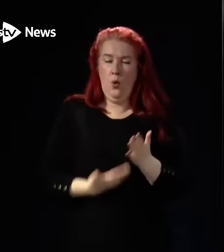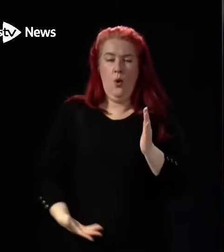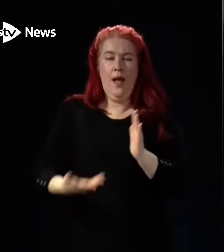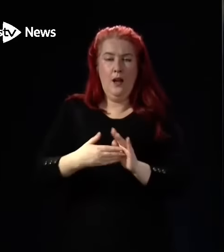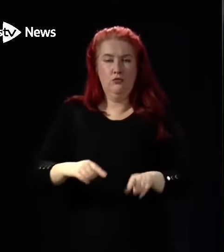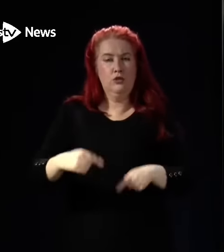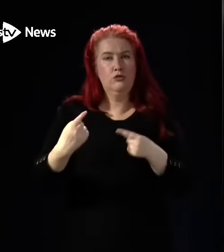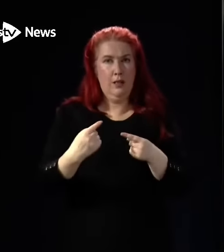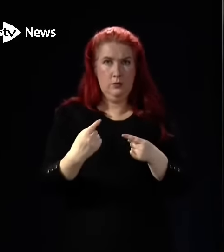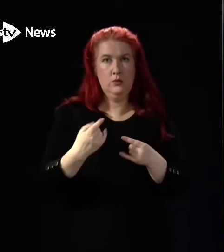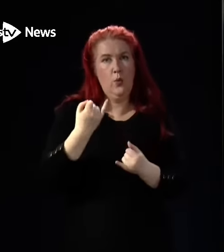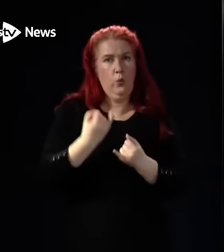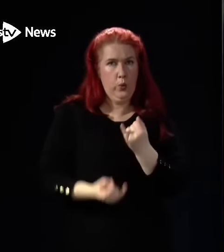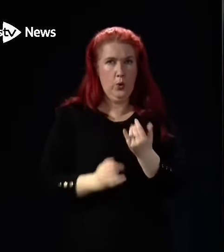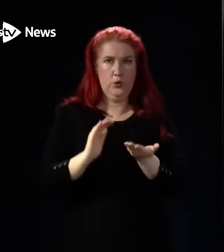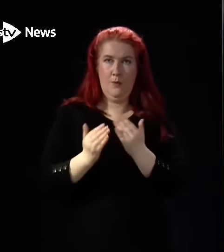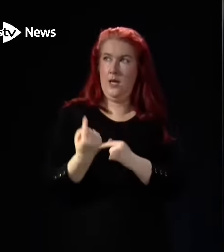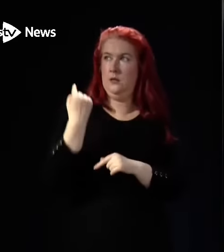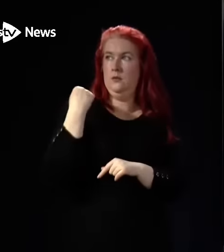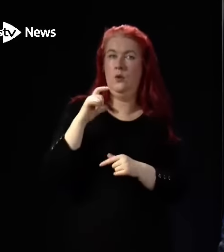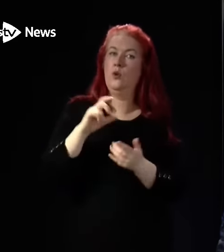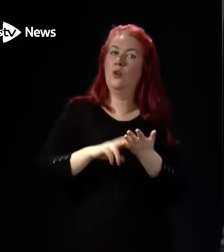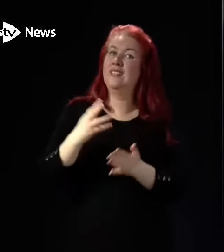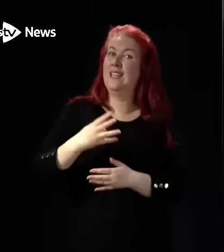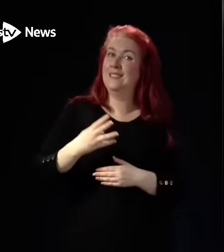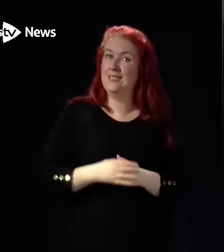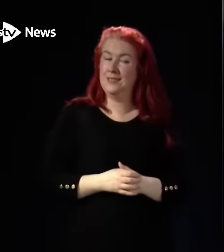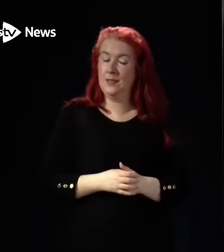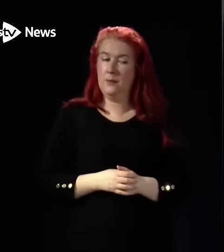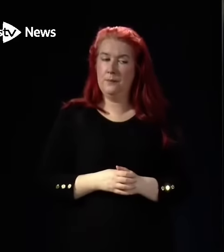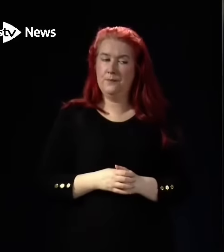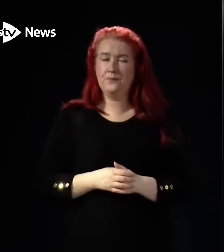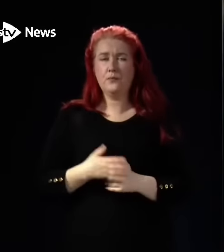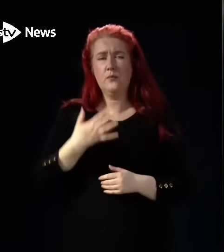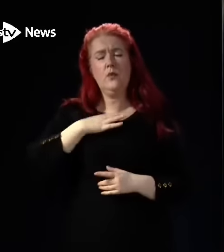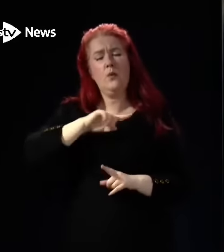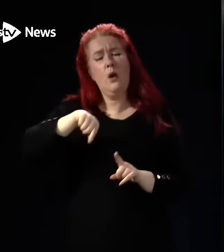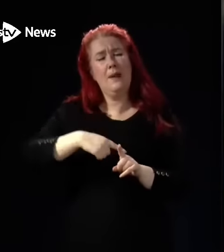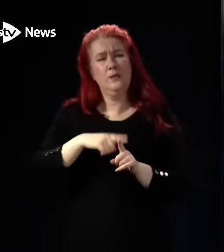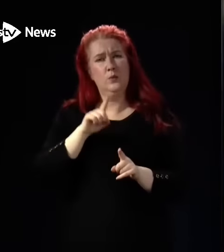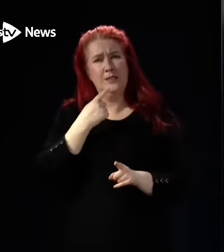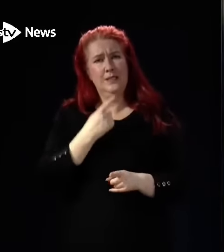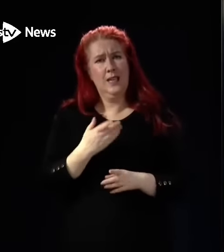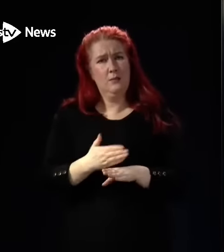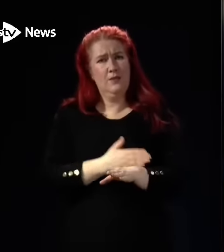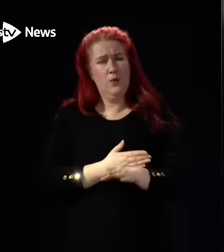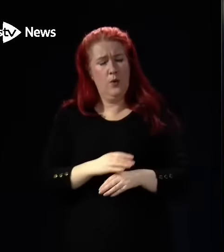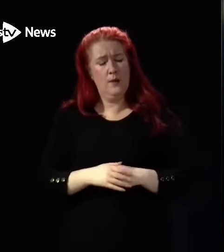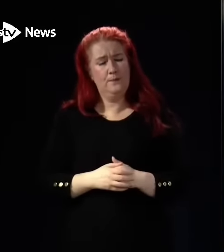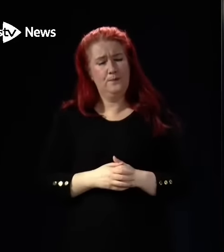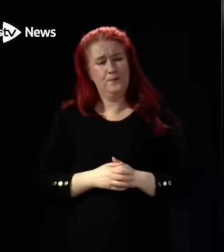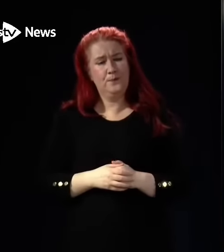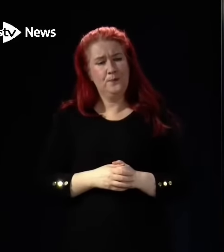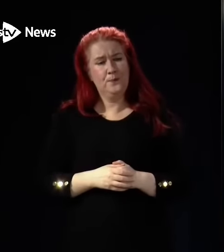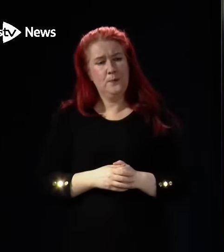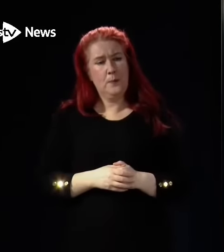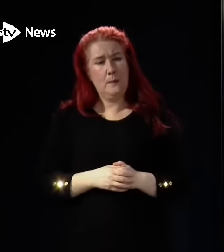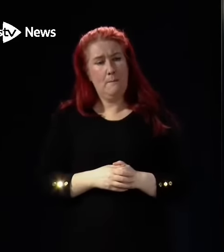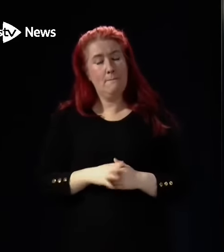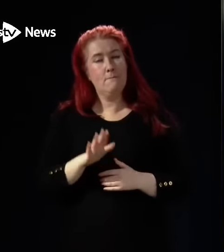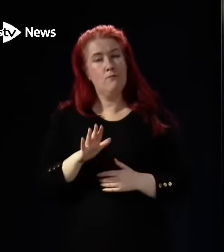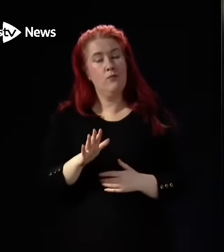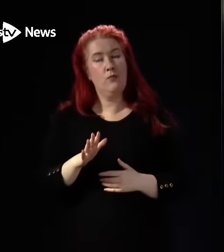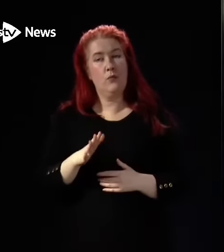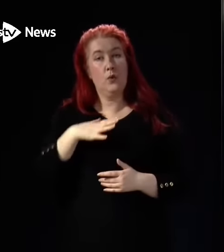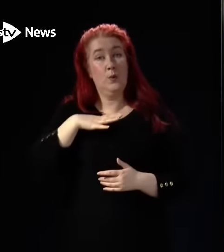even than at stages during the pandemic. I come back to what I said earlier on. There is a